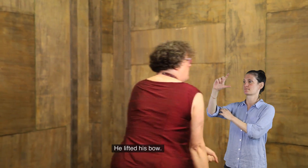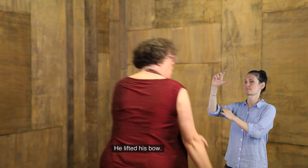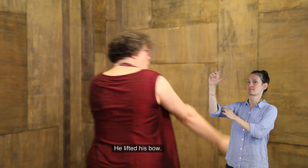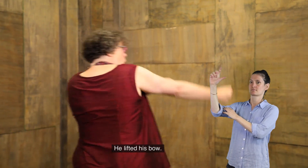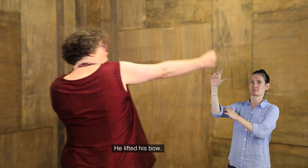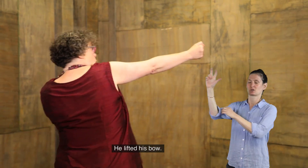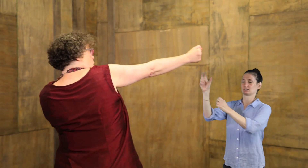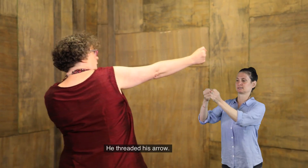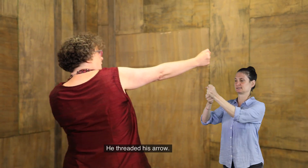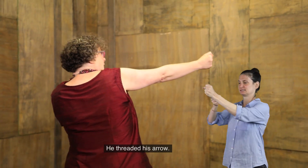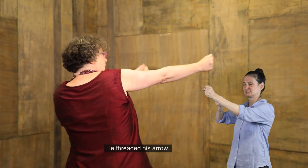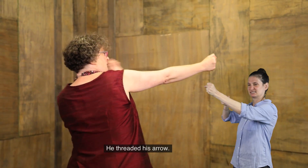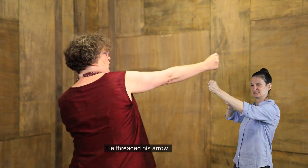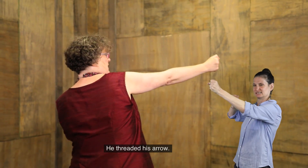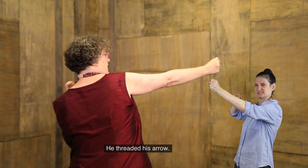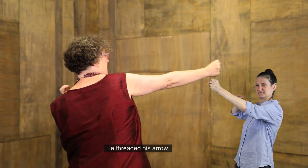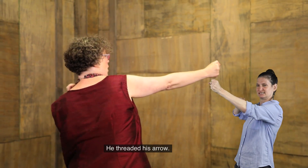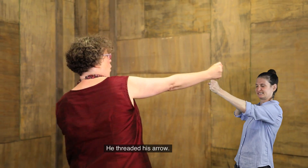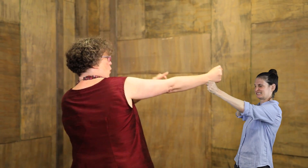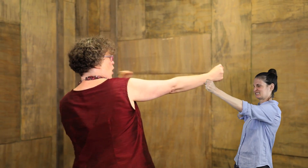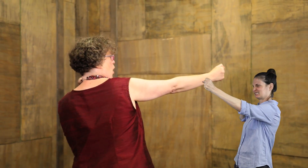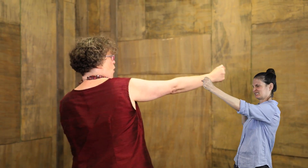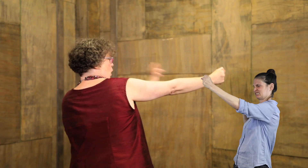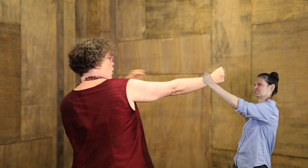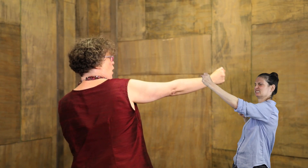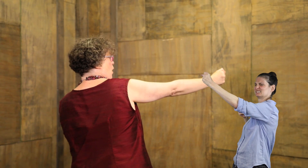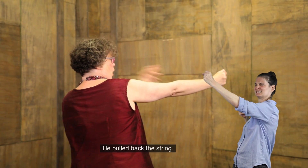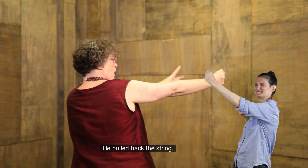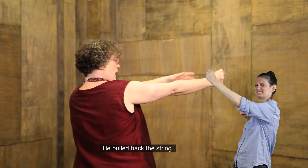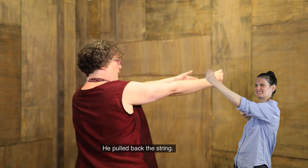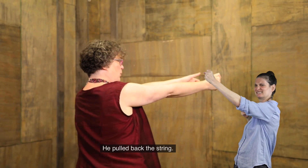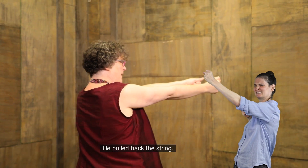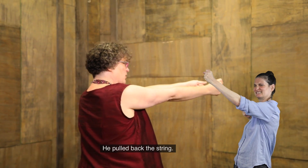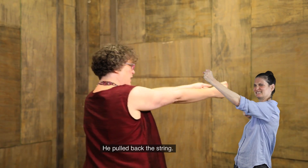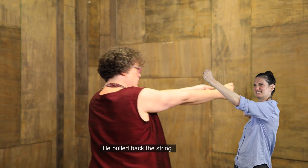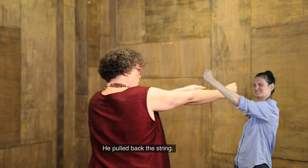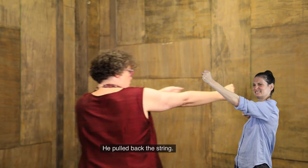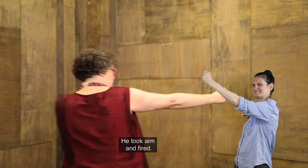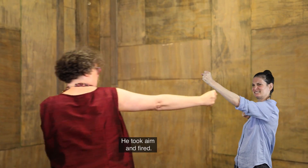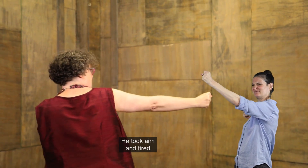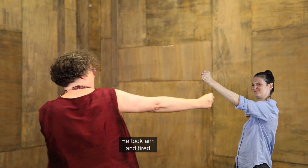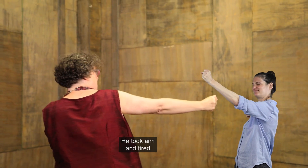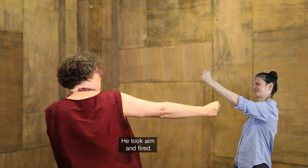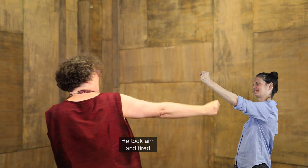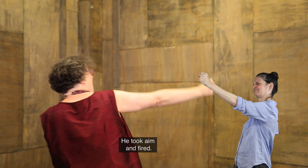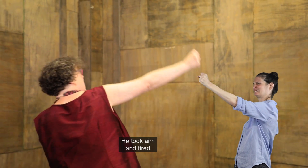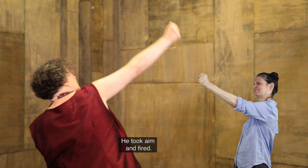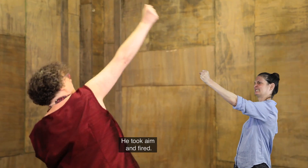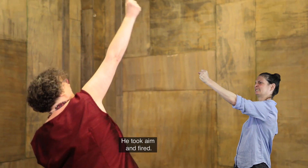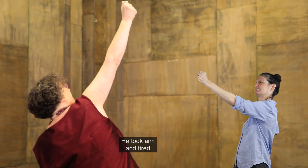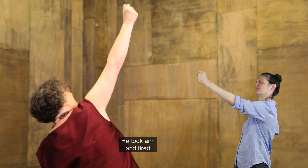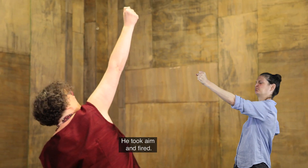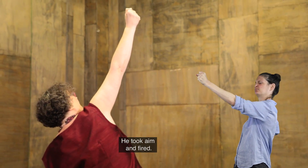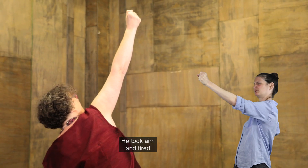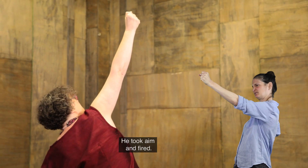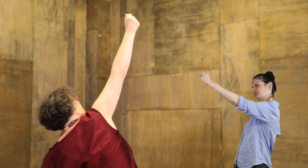lifted his bow. He threaded his arrow. Whoop, whoop, whoop, He pulled back the string. Shhh. He took aim